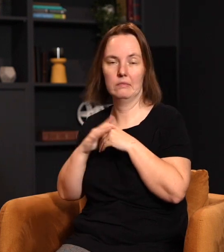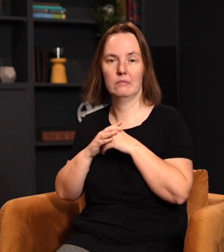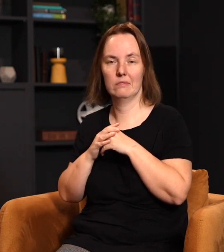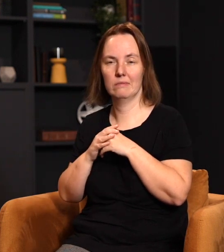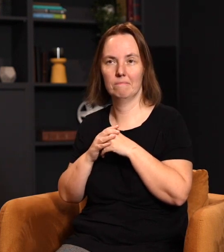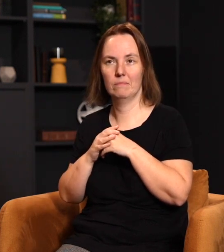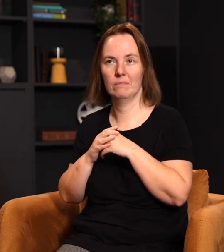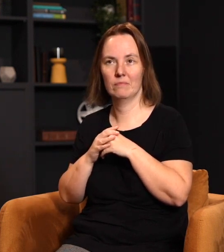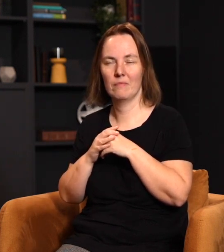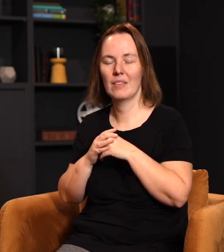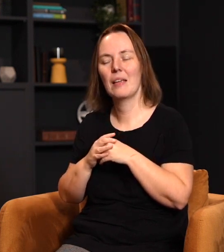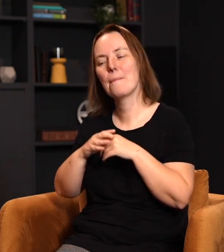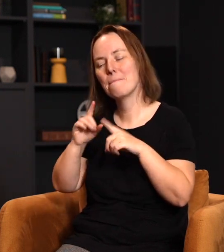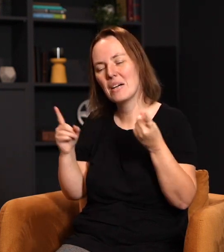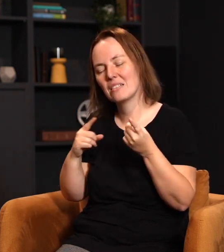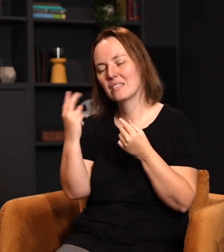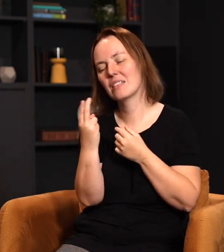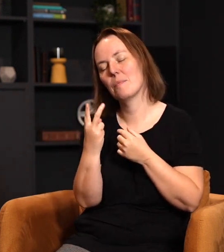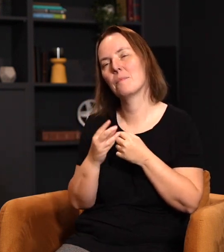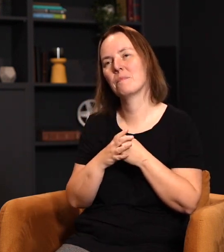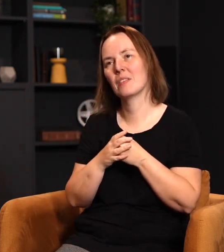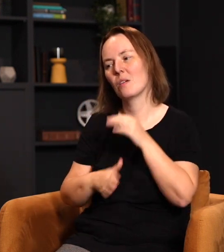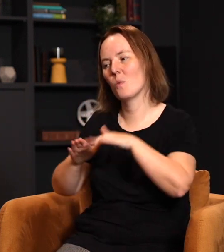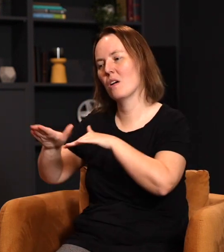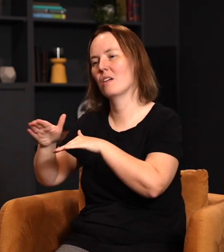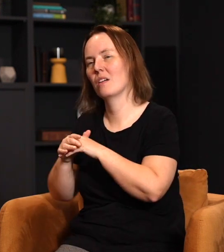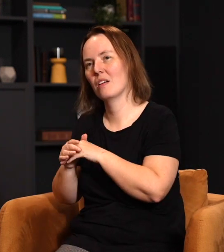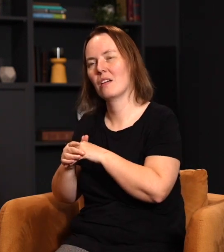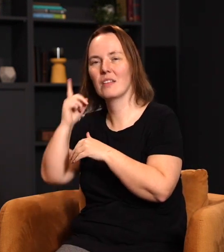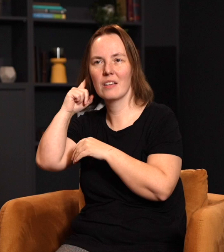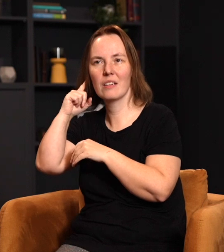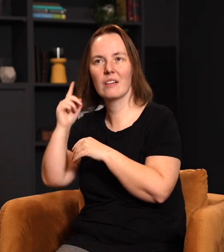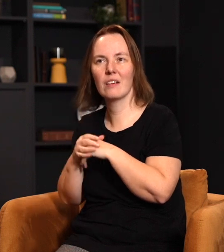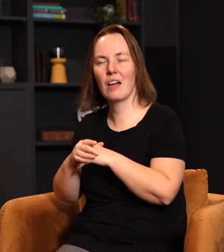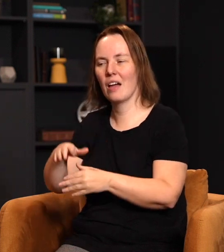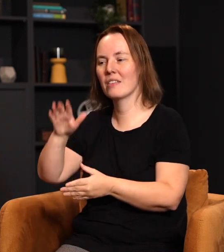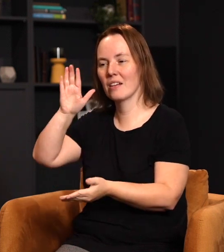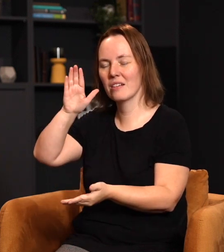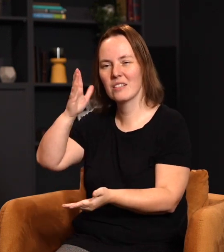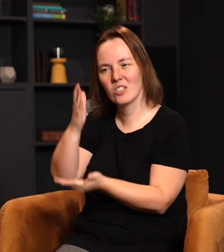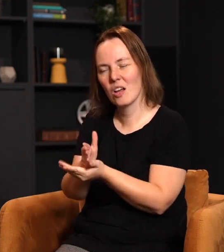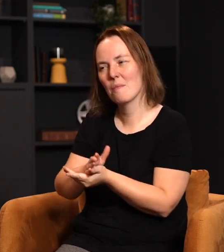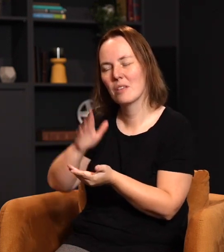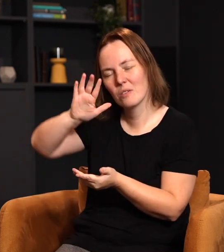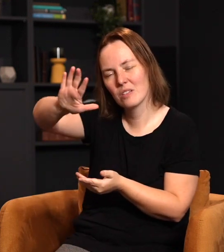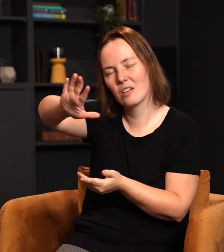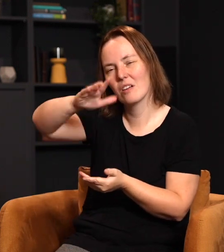Right? What I love about this couple is they're walking along, they hear this screeching, they stop, reach out their hands to the